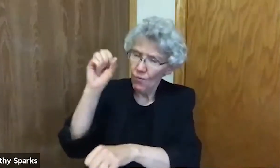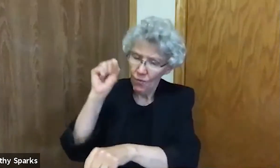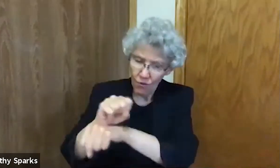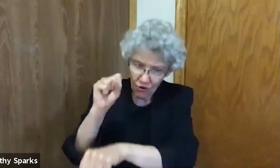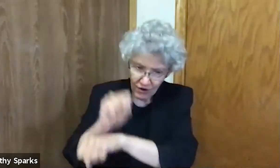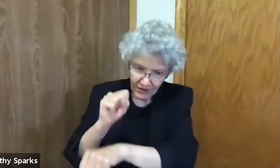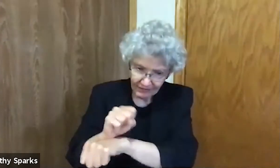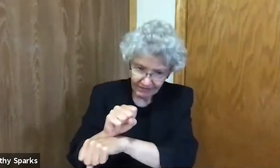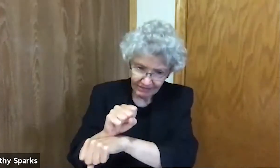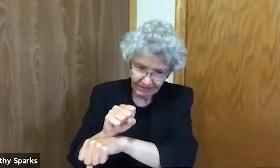us to join in your work.